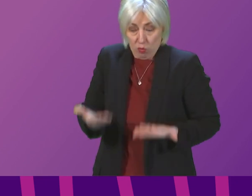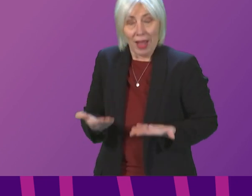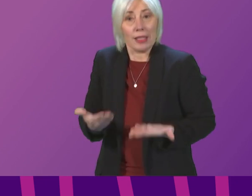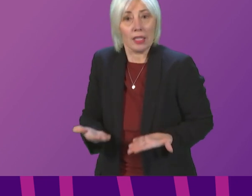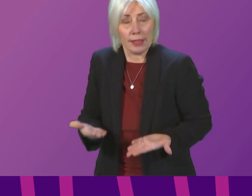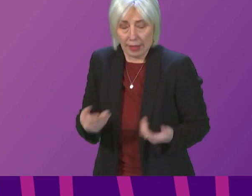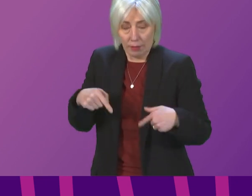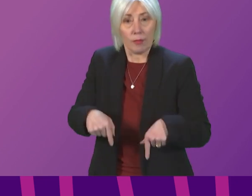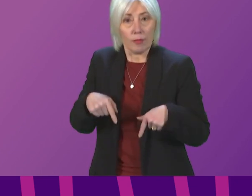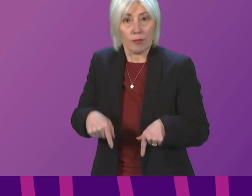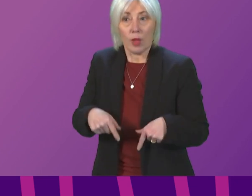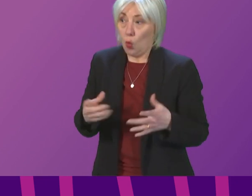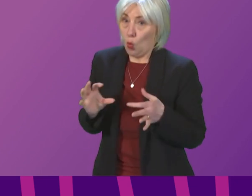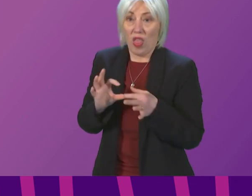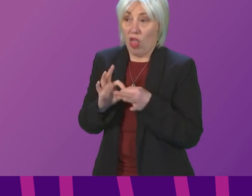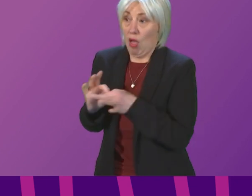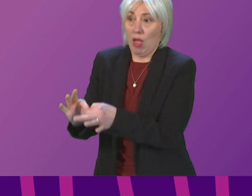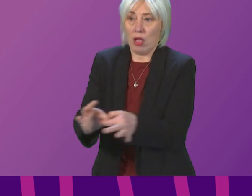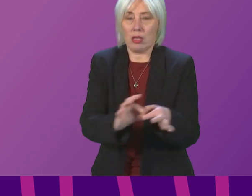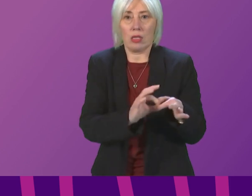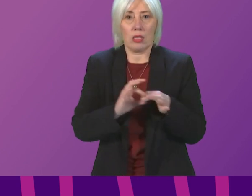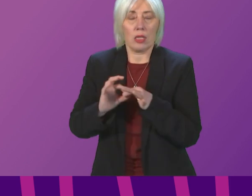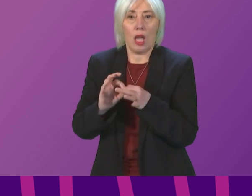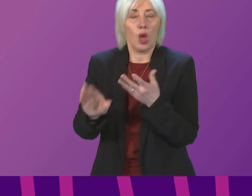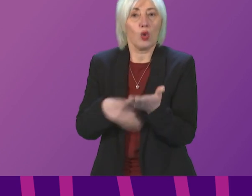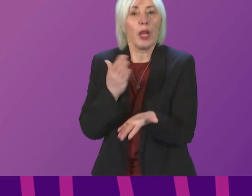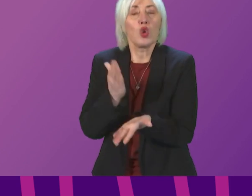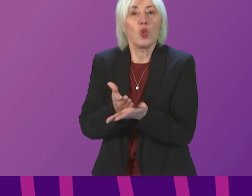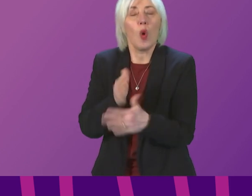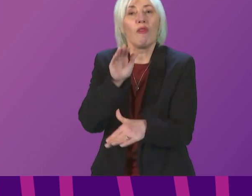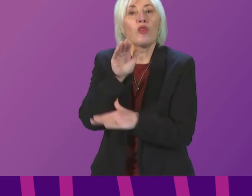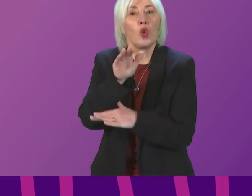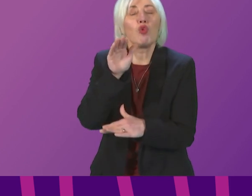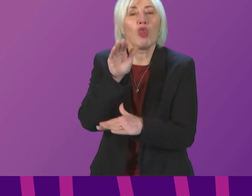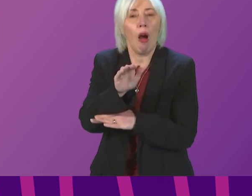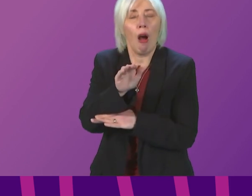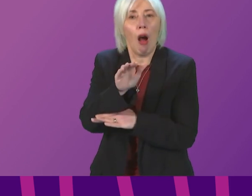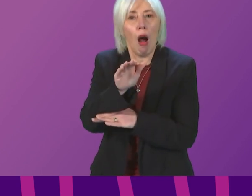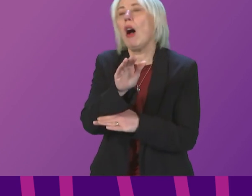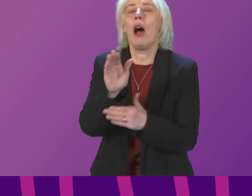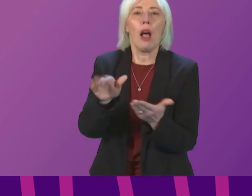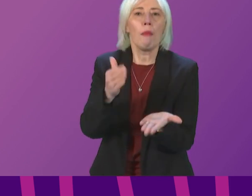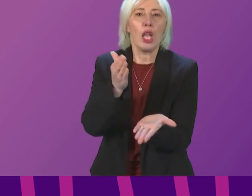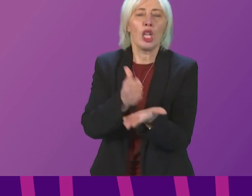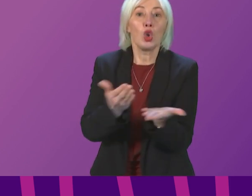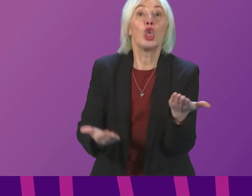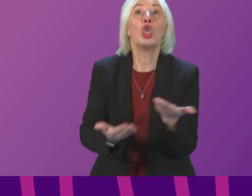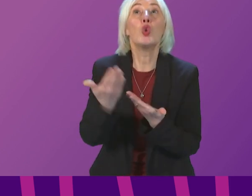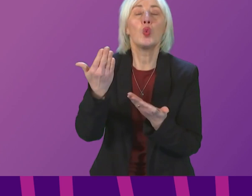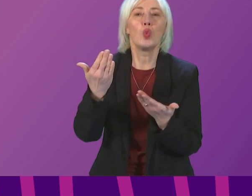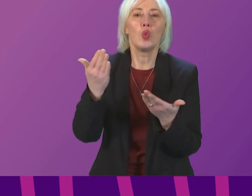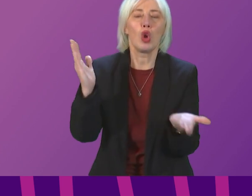together with others, to ensure that the future brings about a new reality,